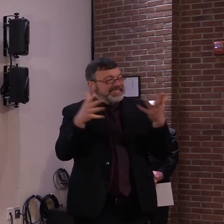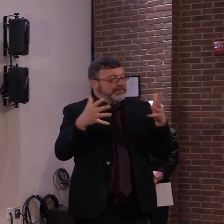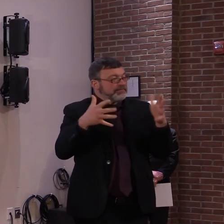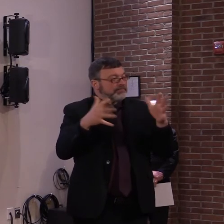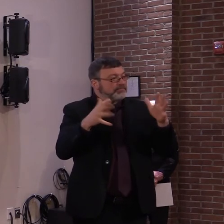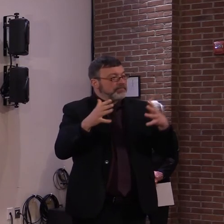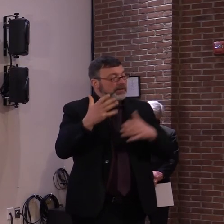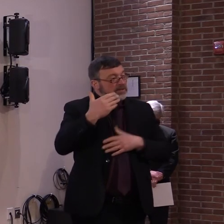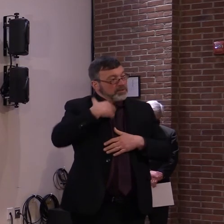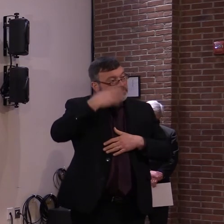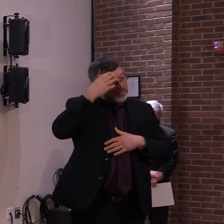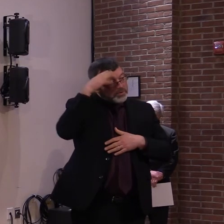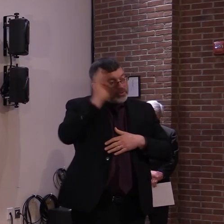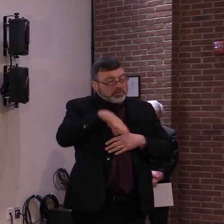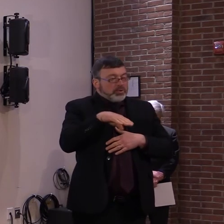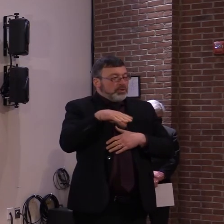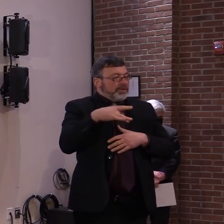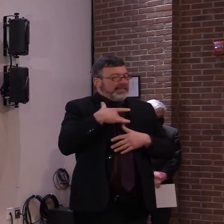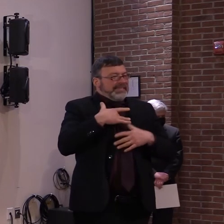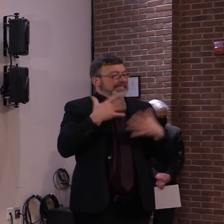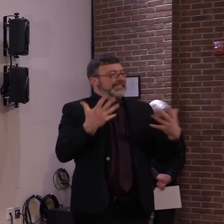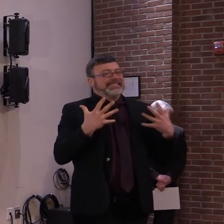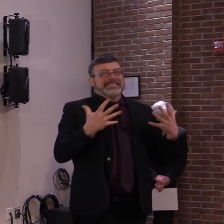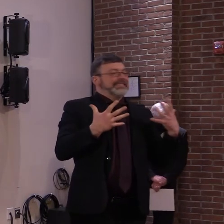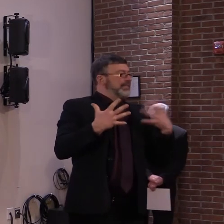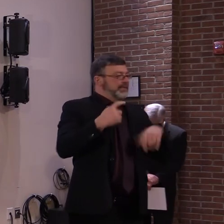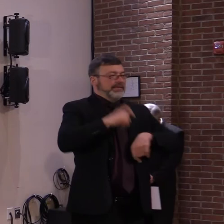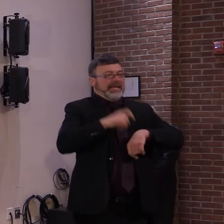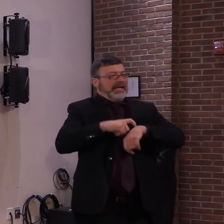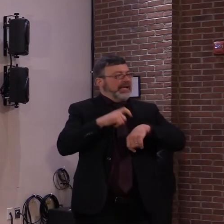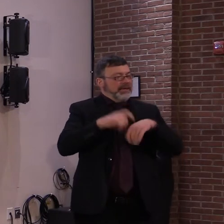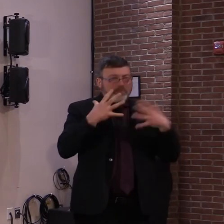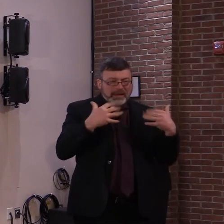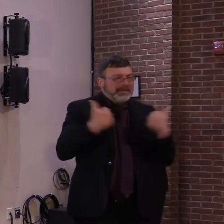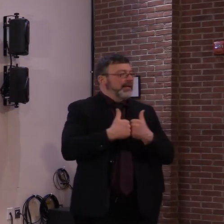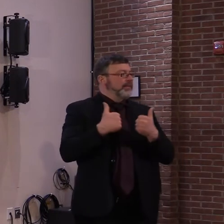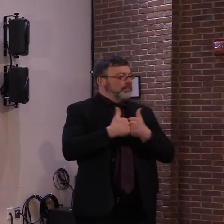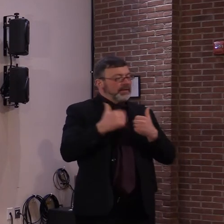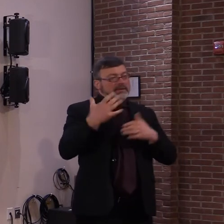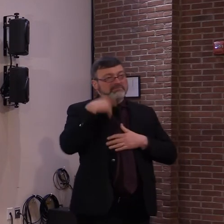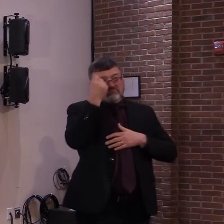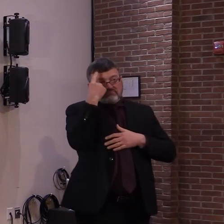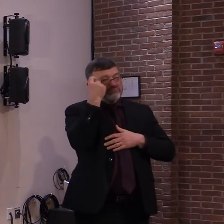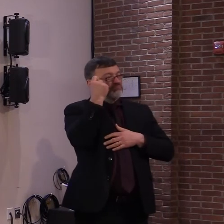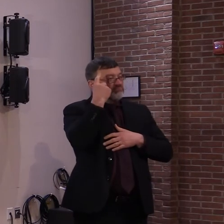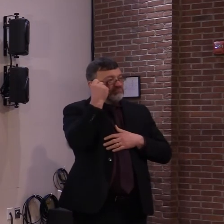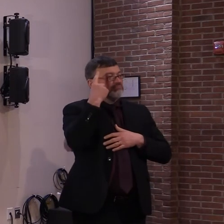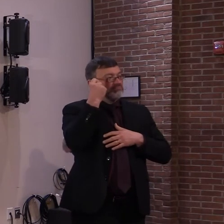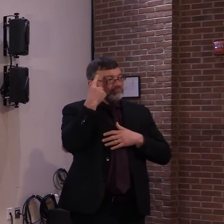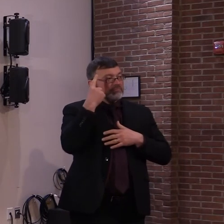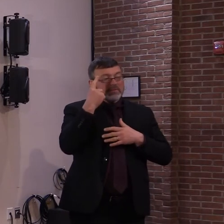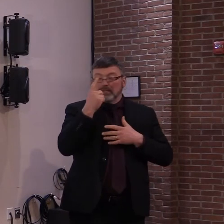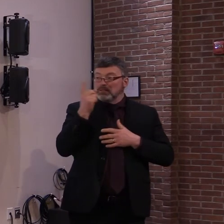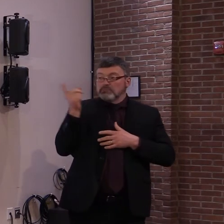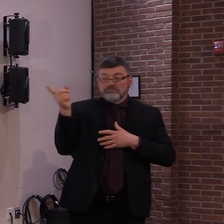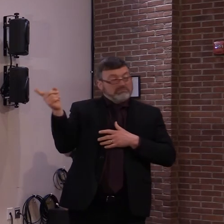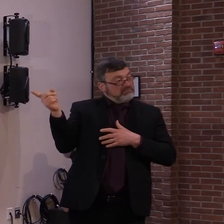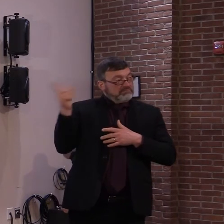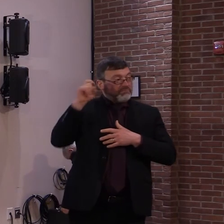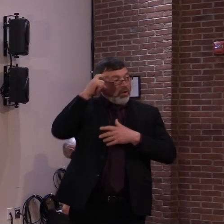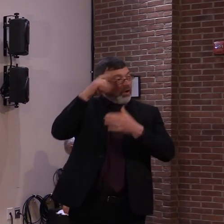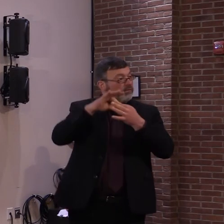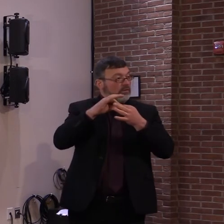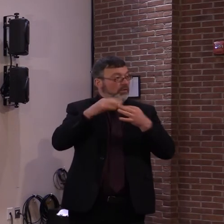certainly do understand the clock ticking and we know that our, our window is short. But as the governor has said, we really don't want to make a move until